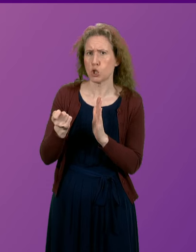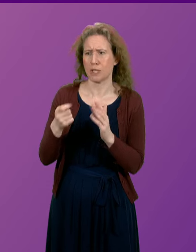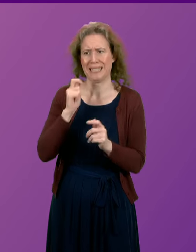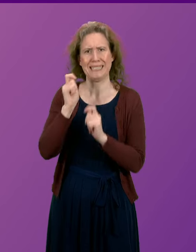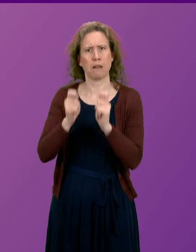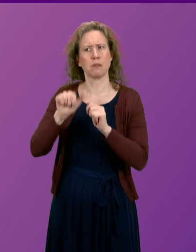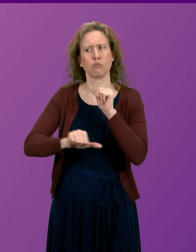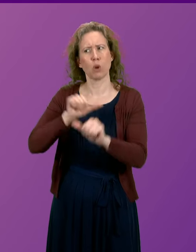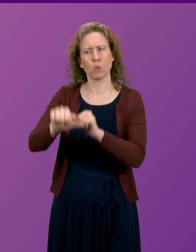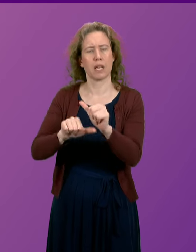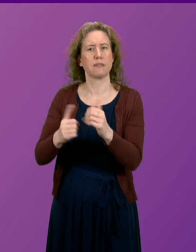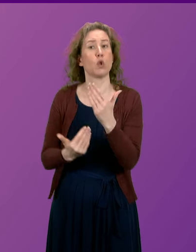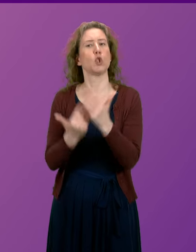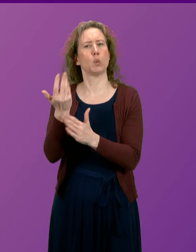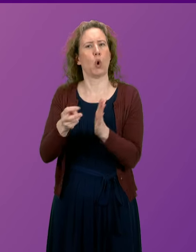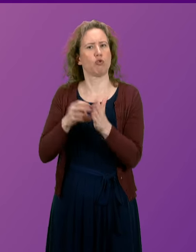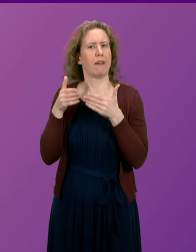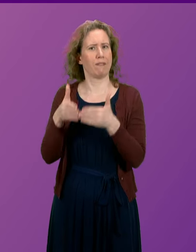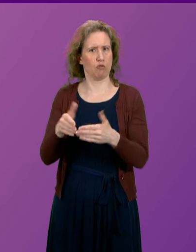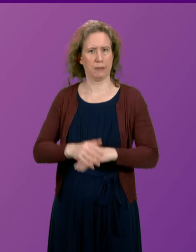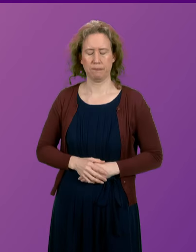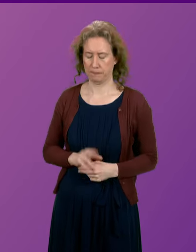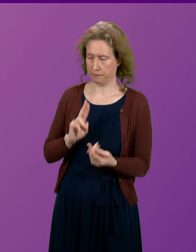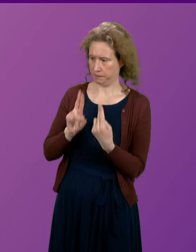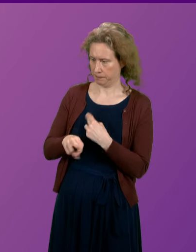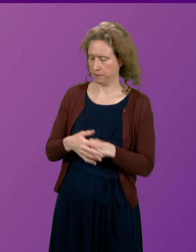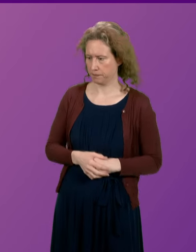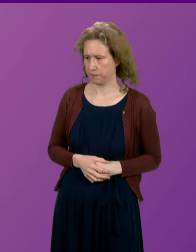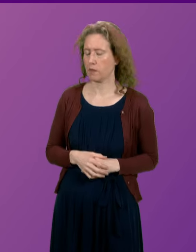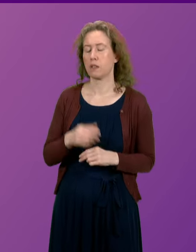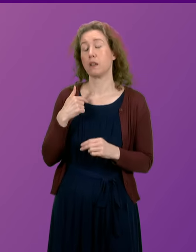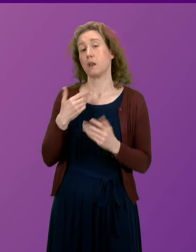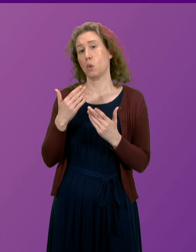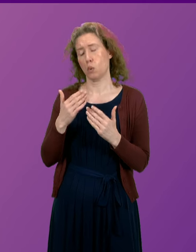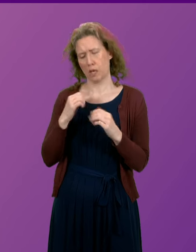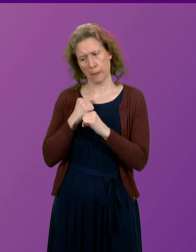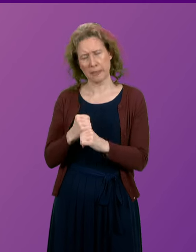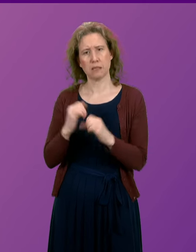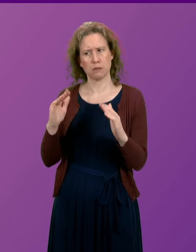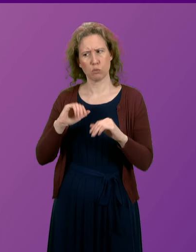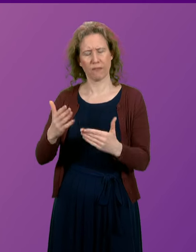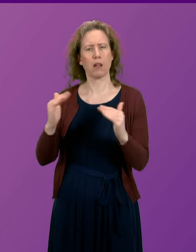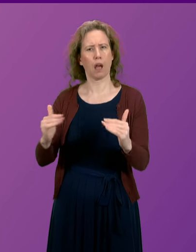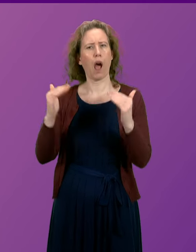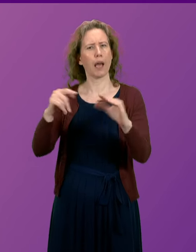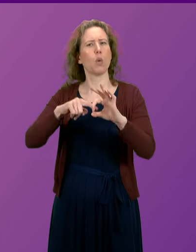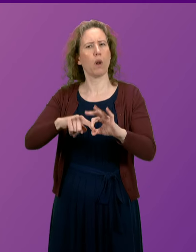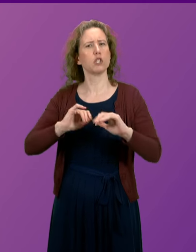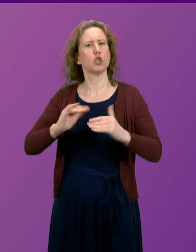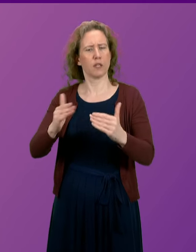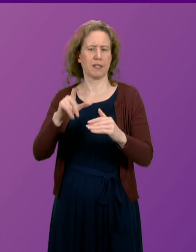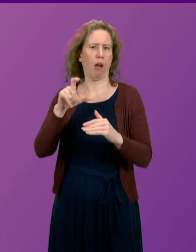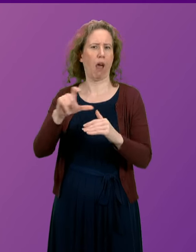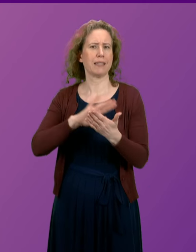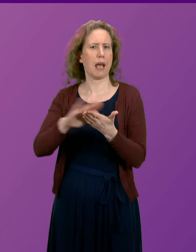new contract? First Minister. The Scottish Government's priority is to ensure provision of a high quality service to communities on the Clyde and Hebrides